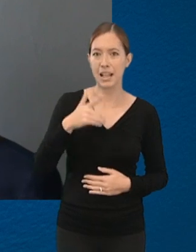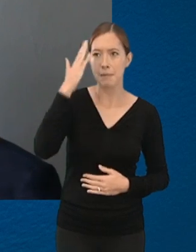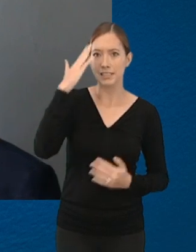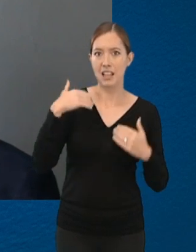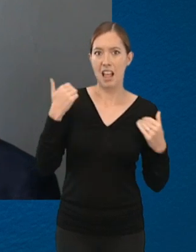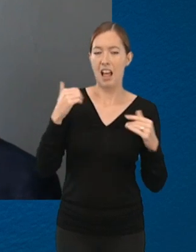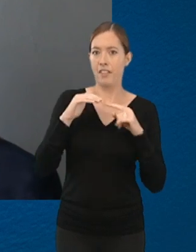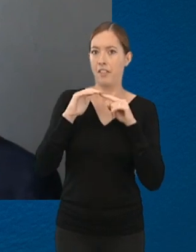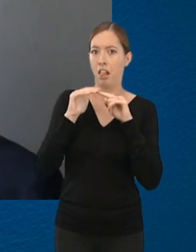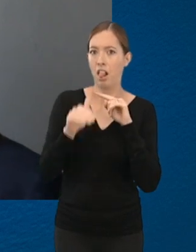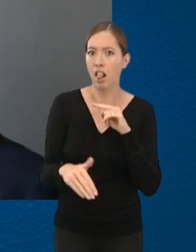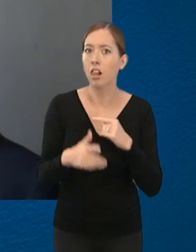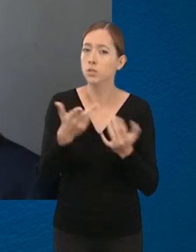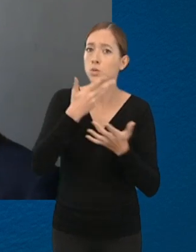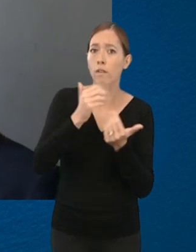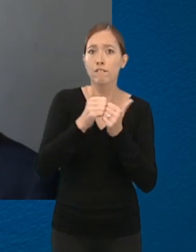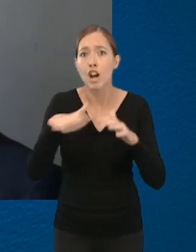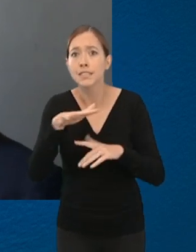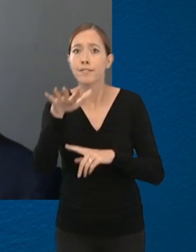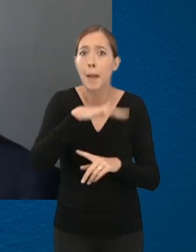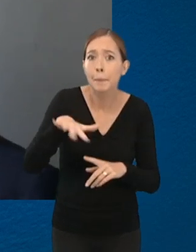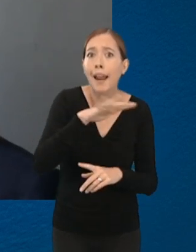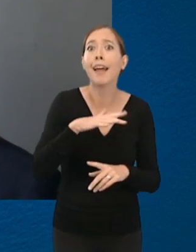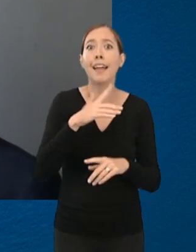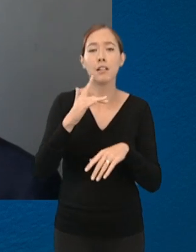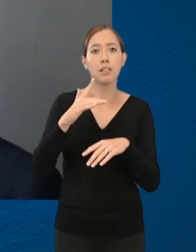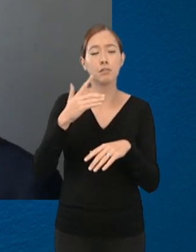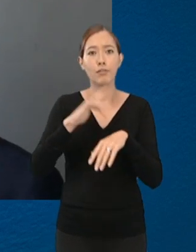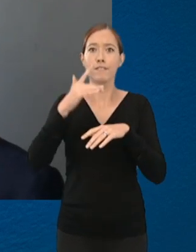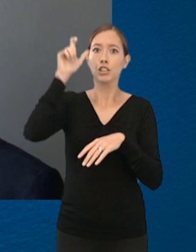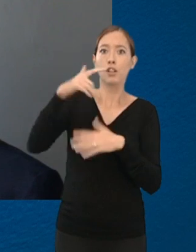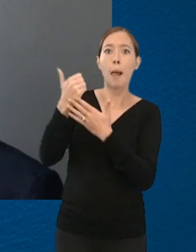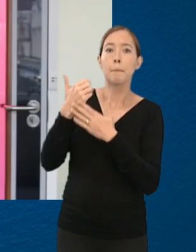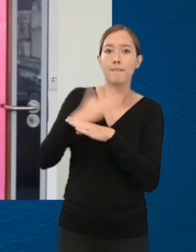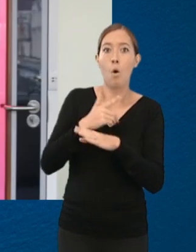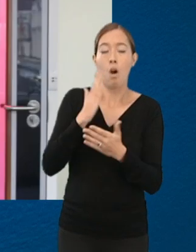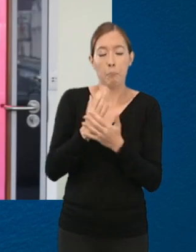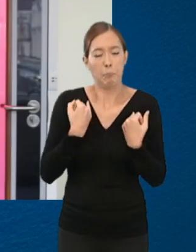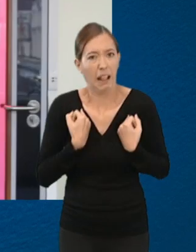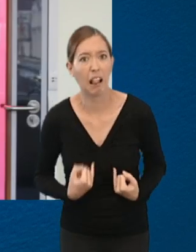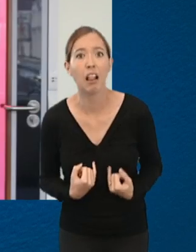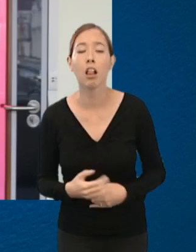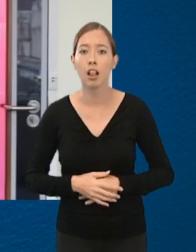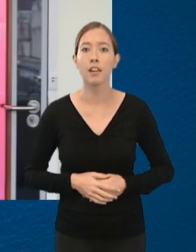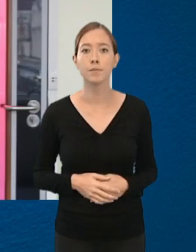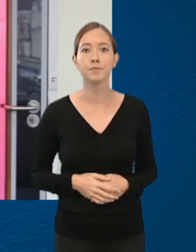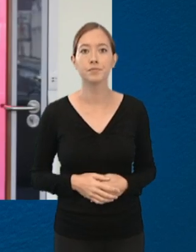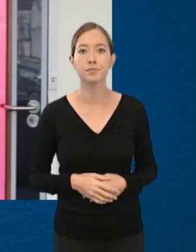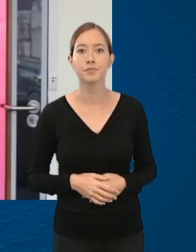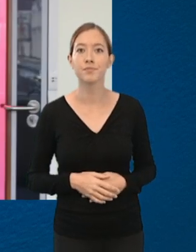good shape, talk to friends and family and seek professional help before you feel really ill. I think it's hard for people